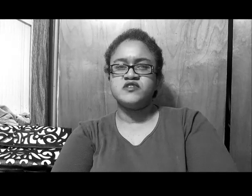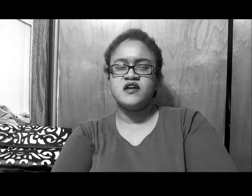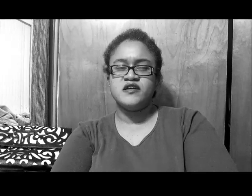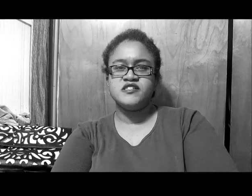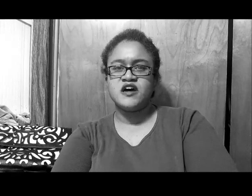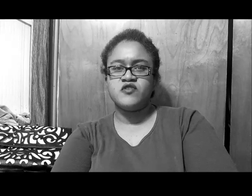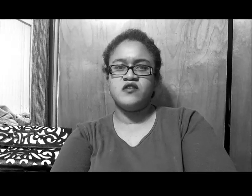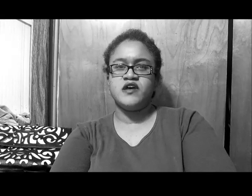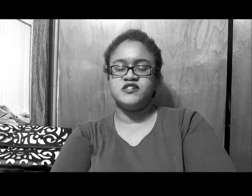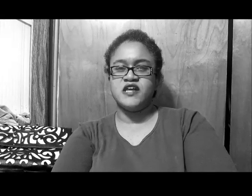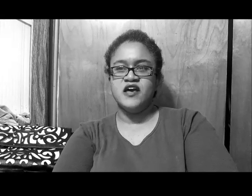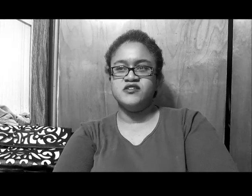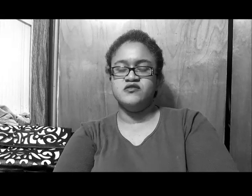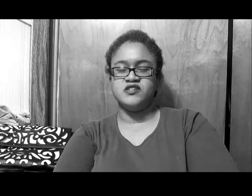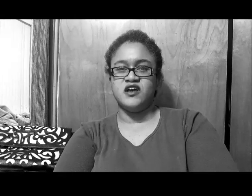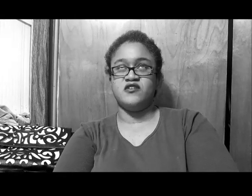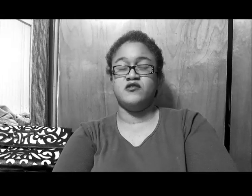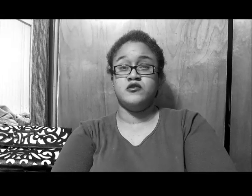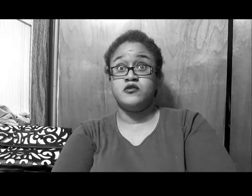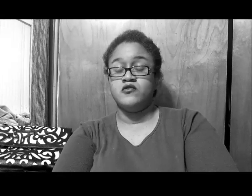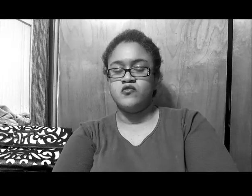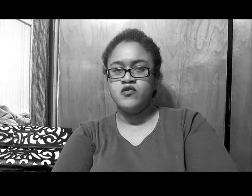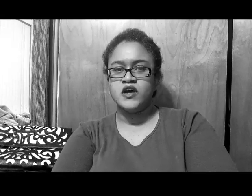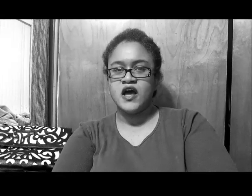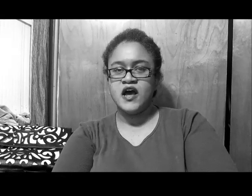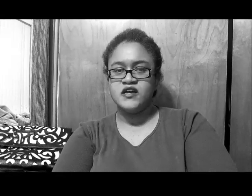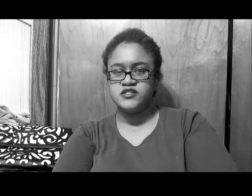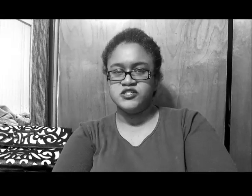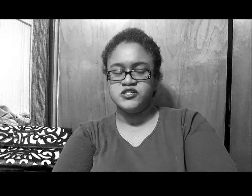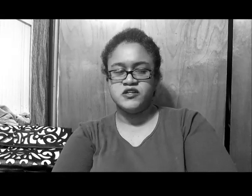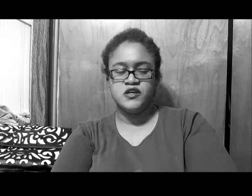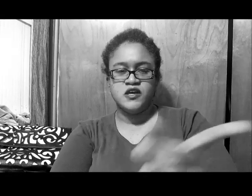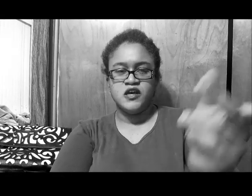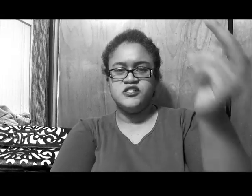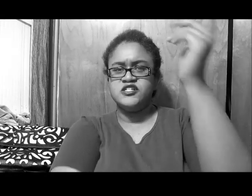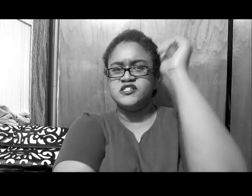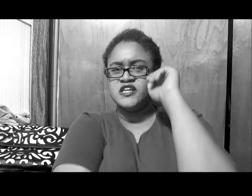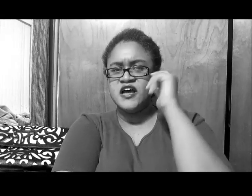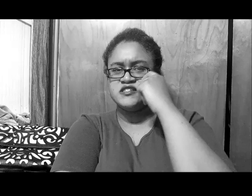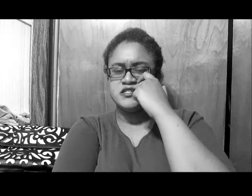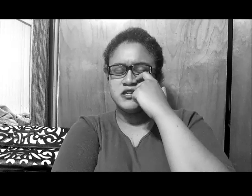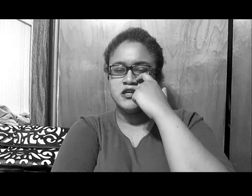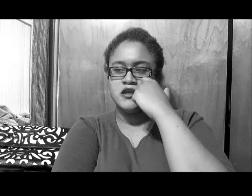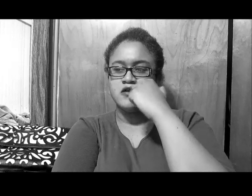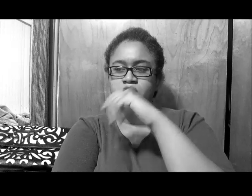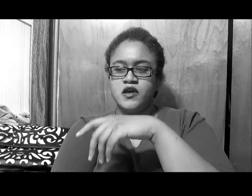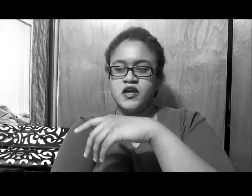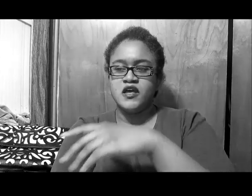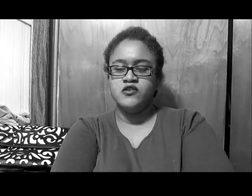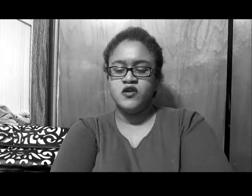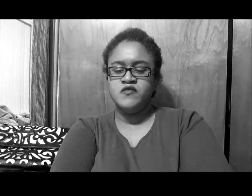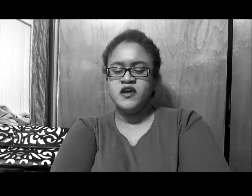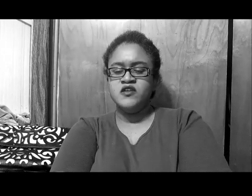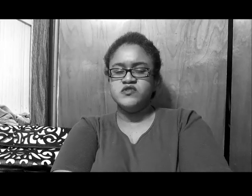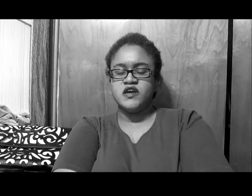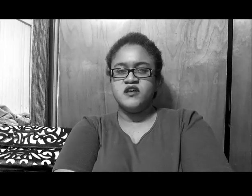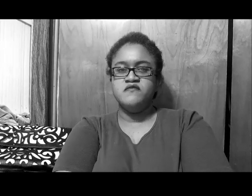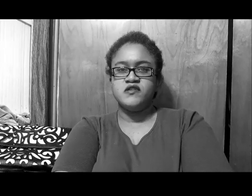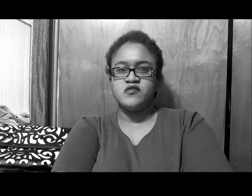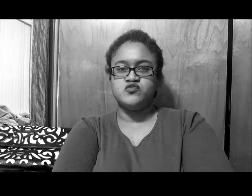was kind of like, that's how kind of like this attitude's like, rolling her eyes and shit, and then she decides to sit here, and, you know, even, and it was like, he felt that was